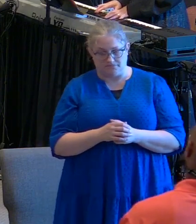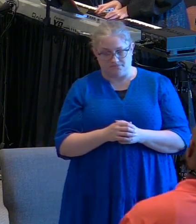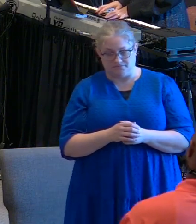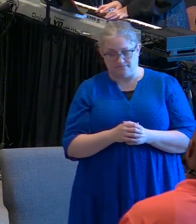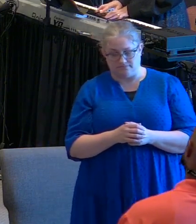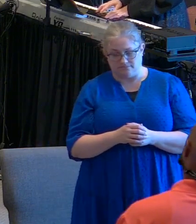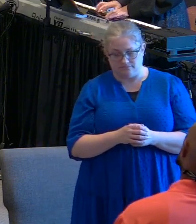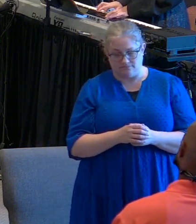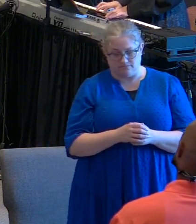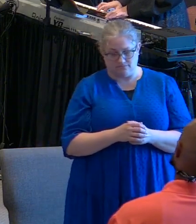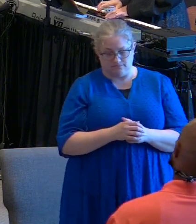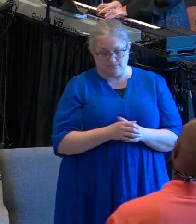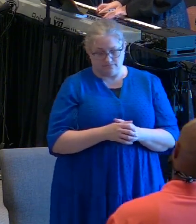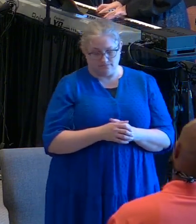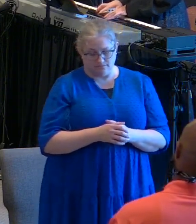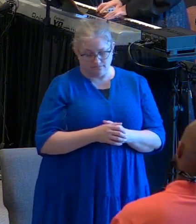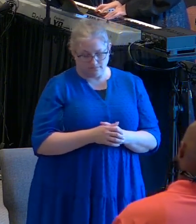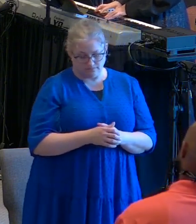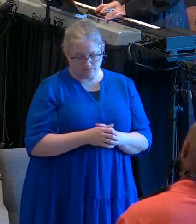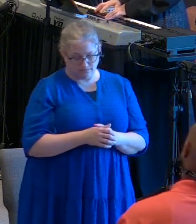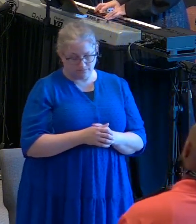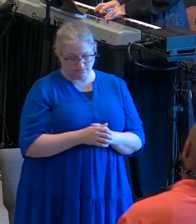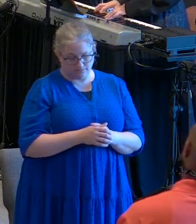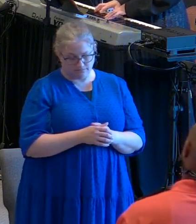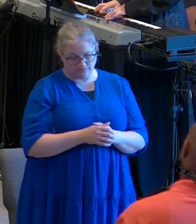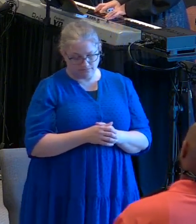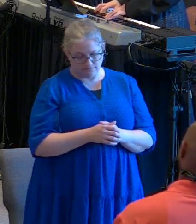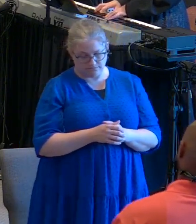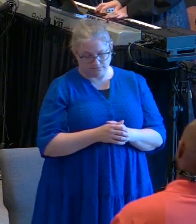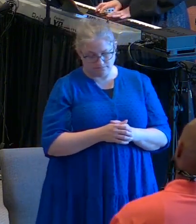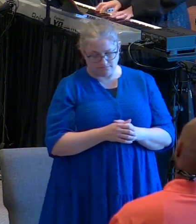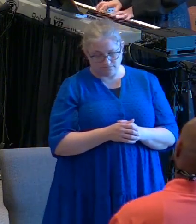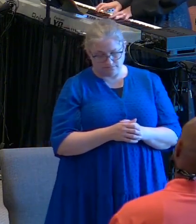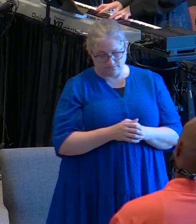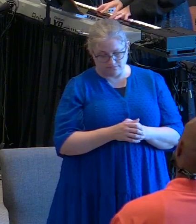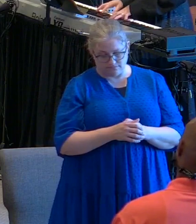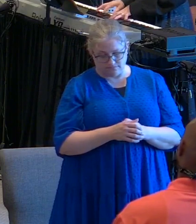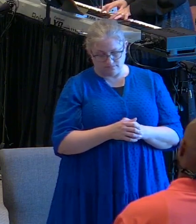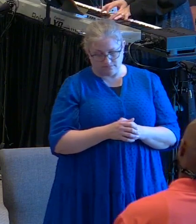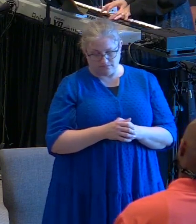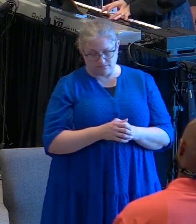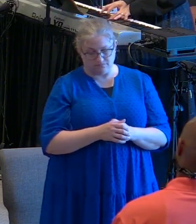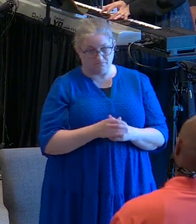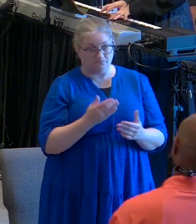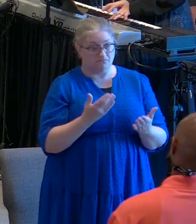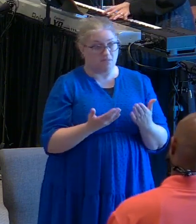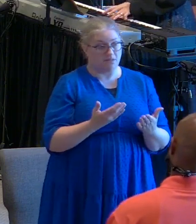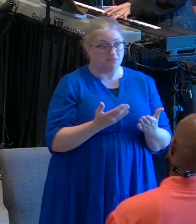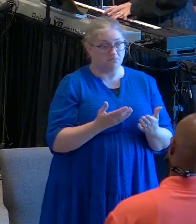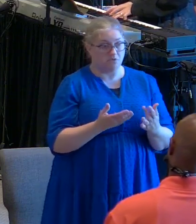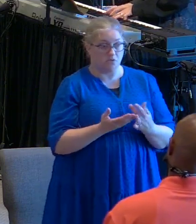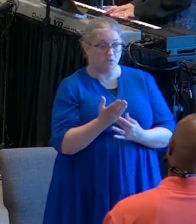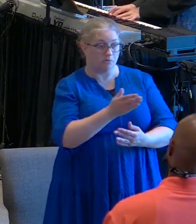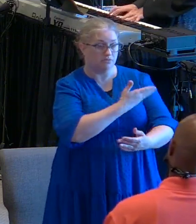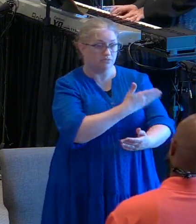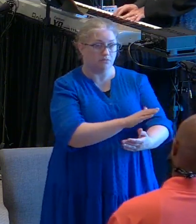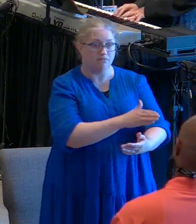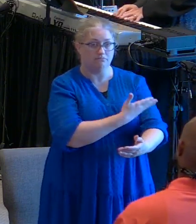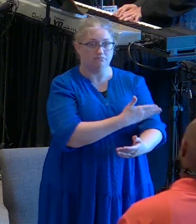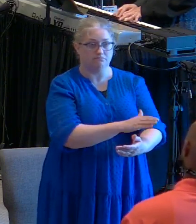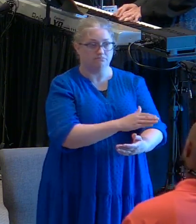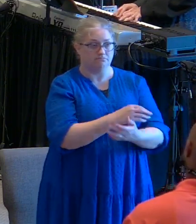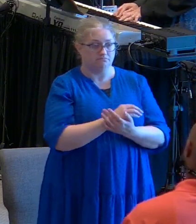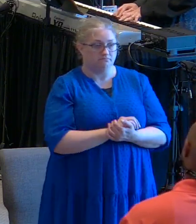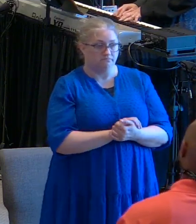alcanzarte a ti a través del pensamiento en un familiar quizás maybe a song quizás